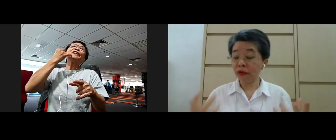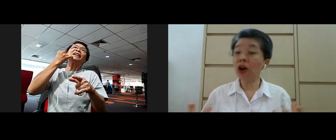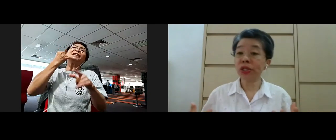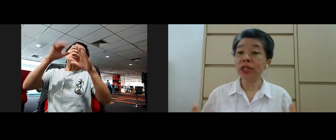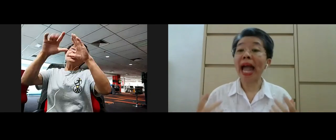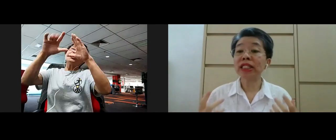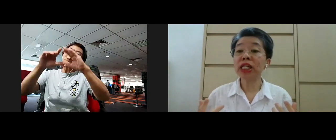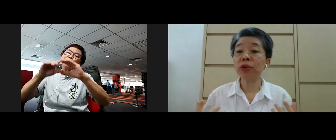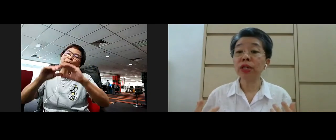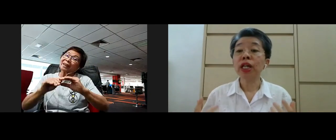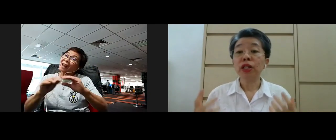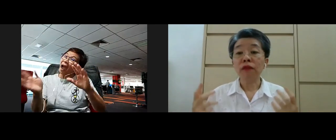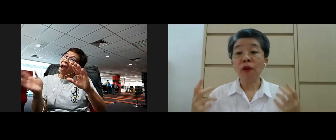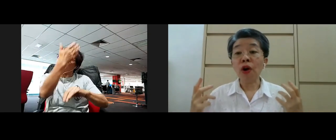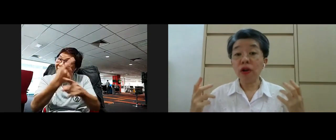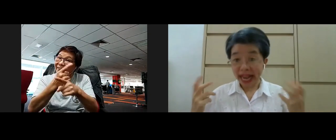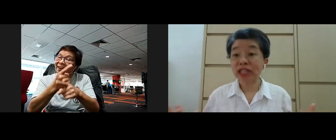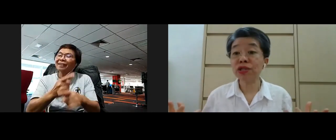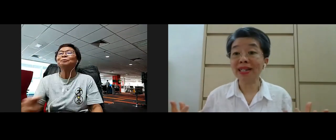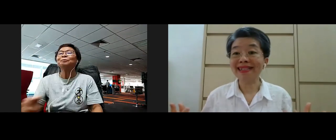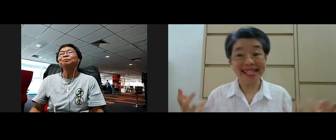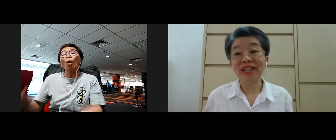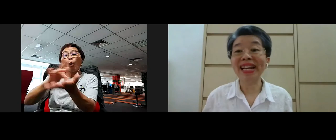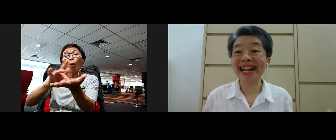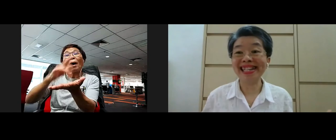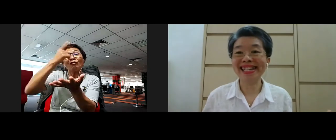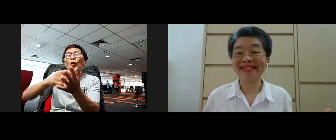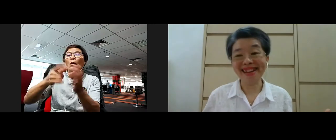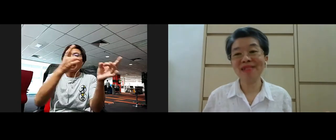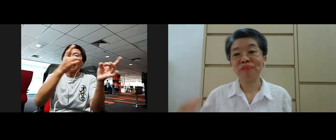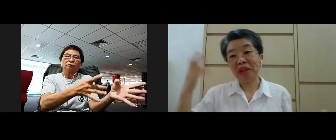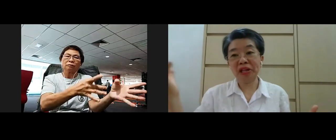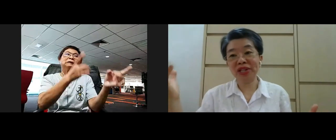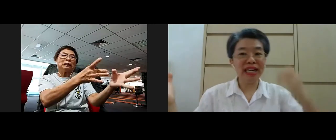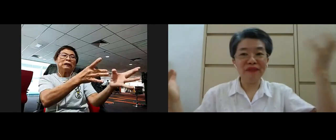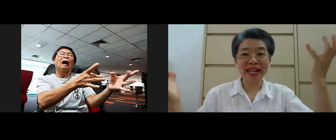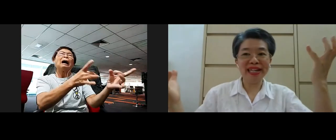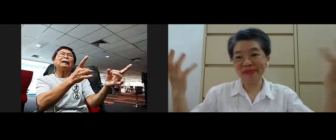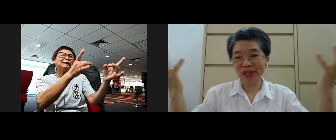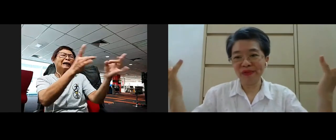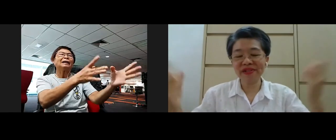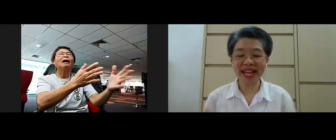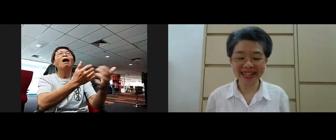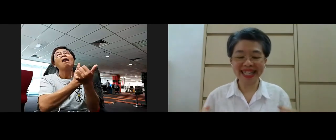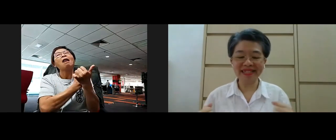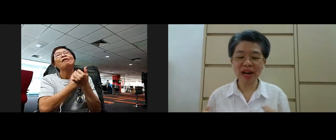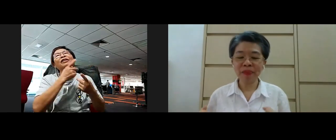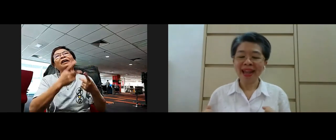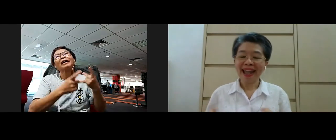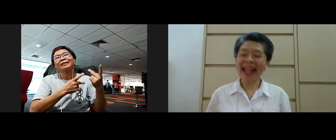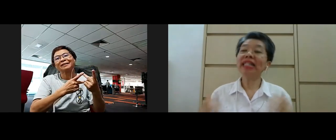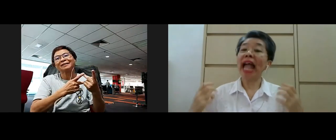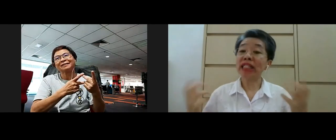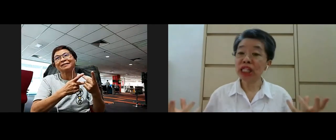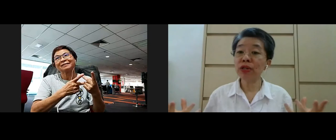of course the antidote for hatred is loving kindness right hatred loving kindness it's very quite clear right